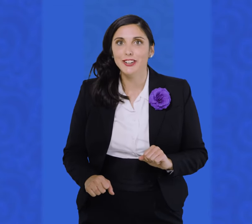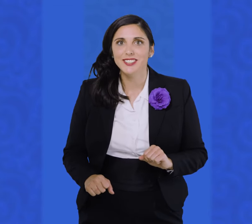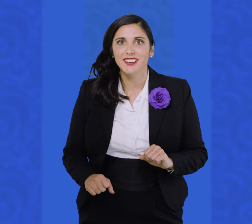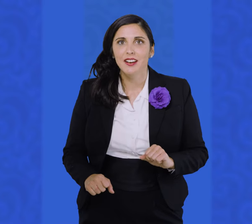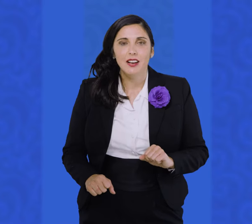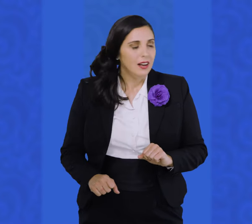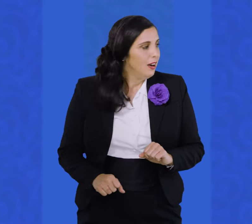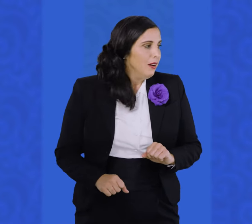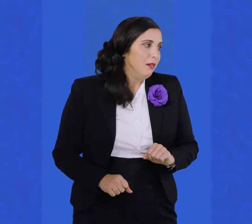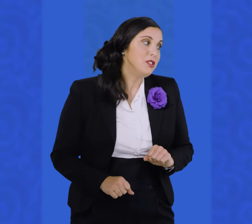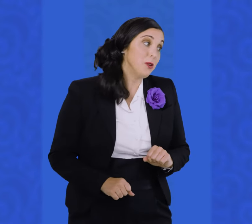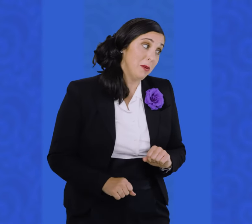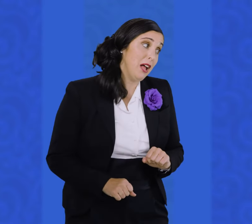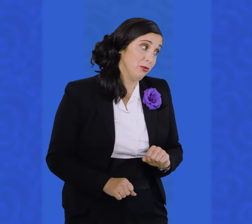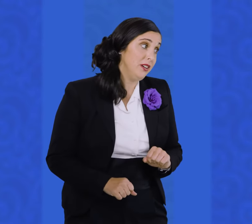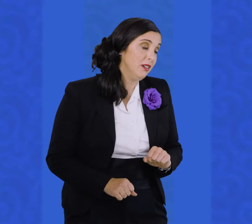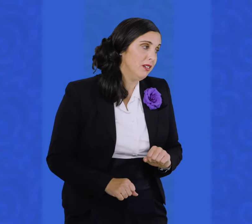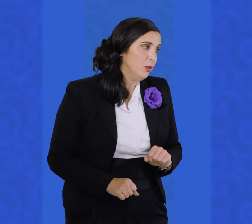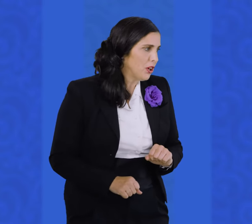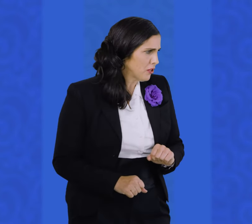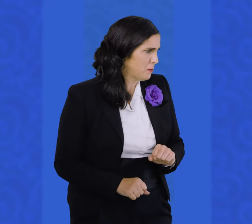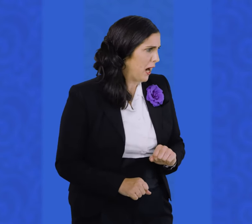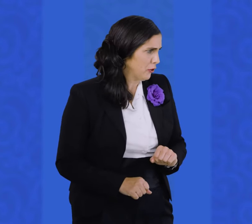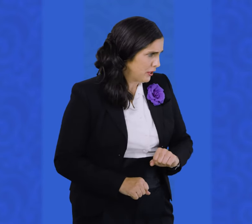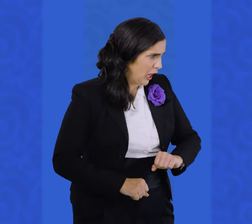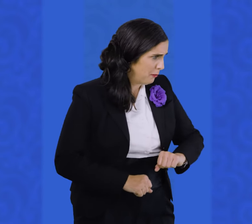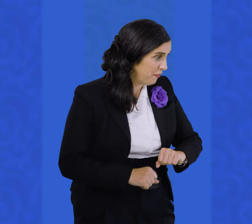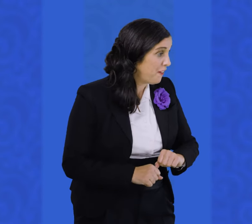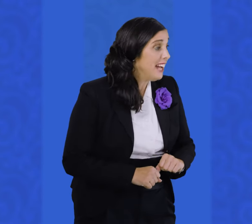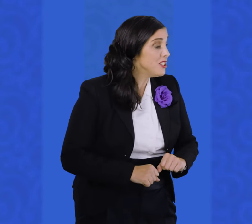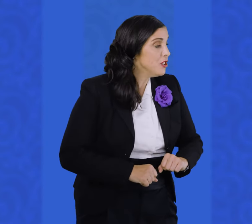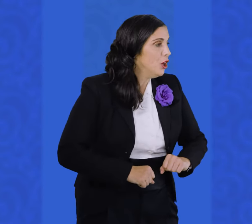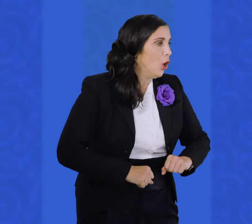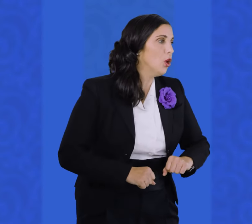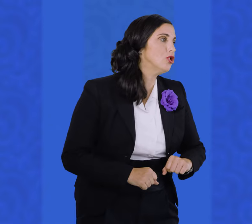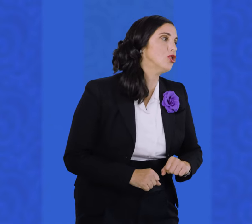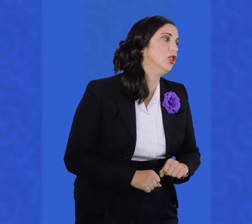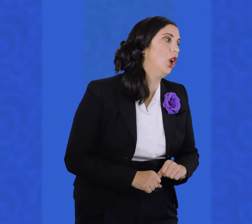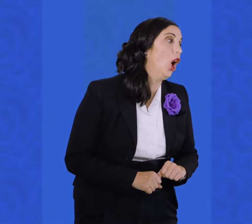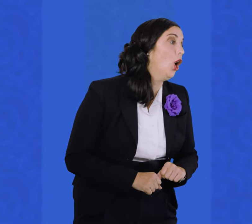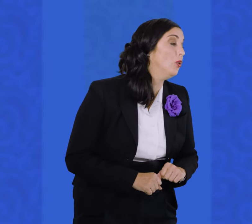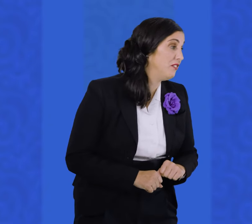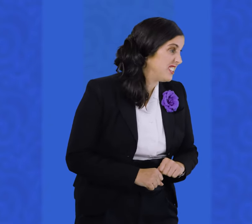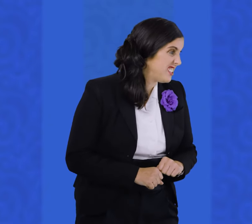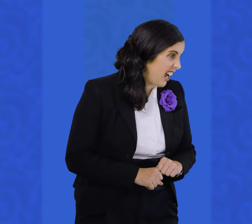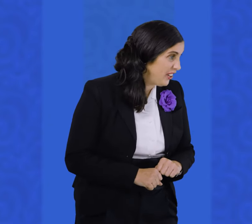Miss prima ballerina Would our spider climb fast or slow if it's tired?